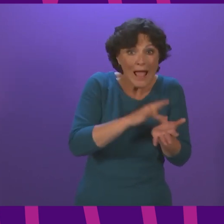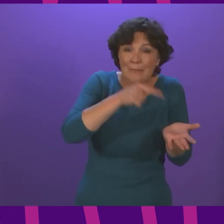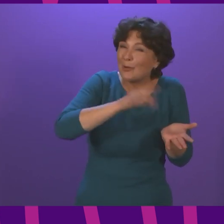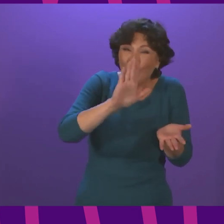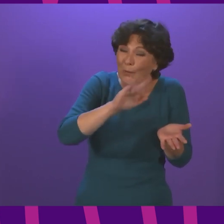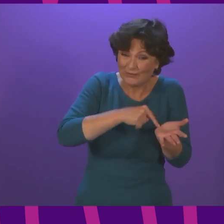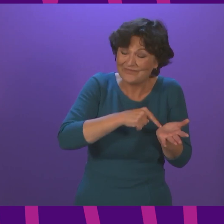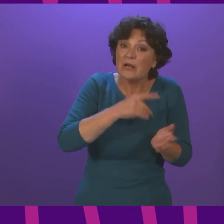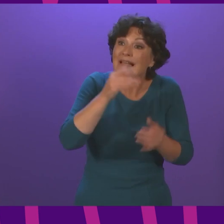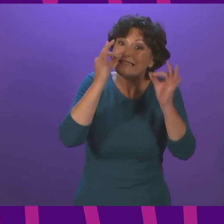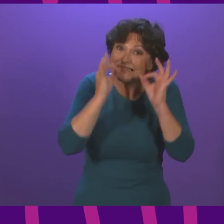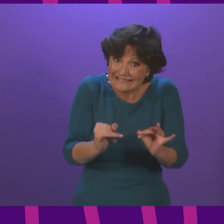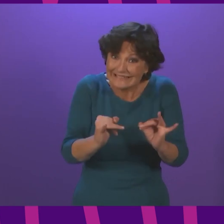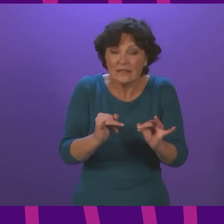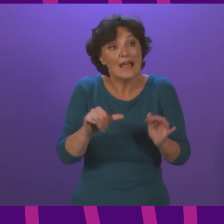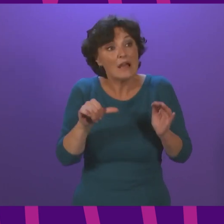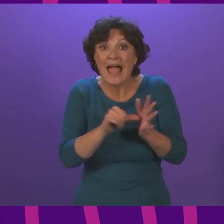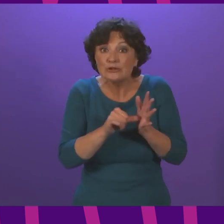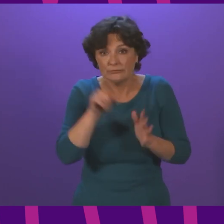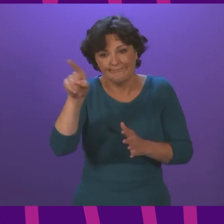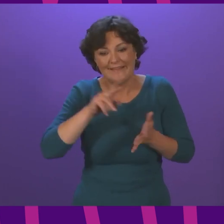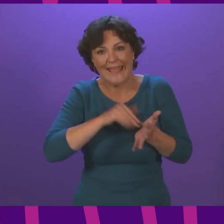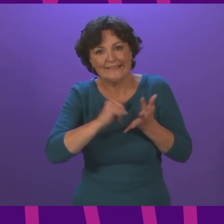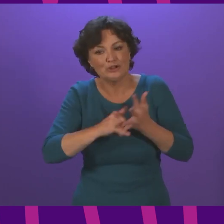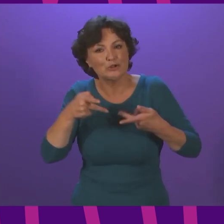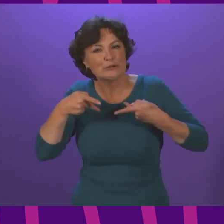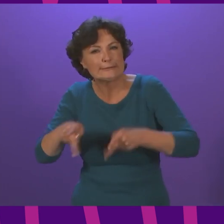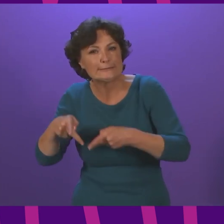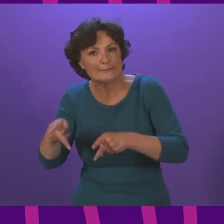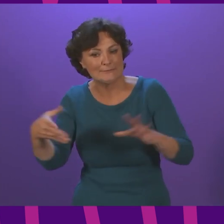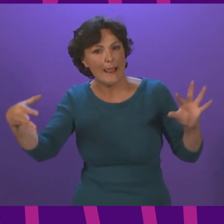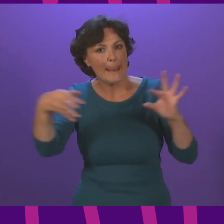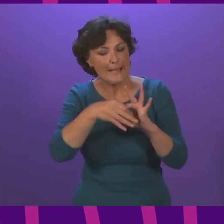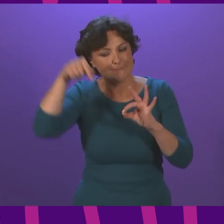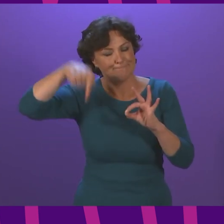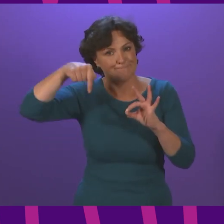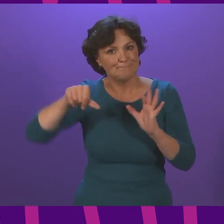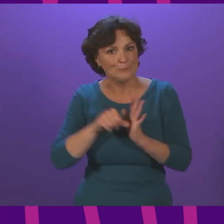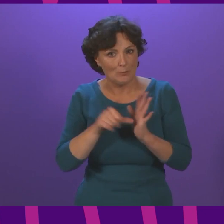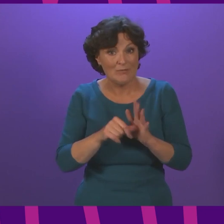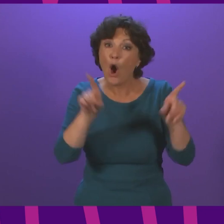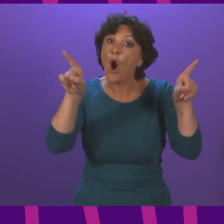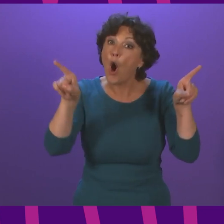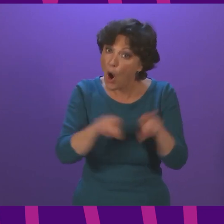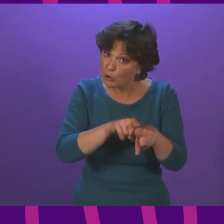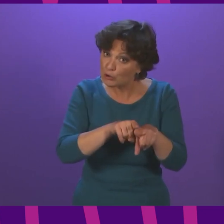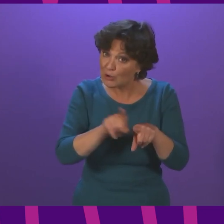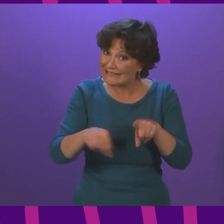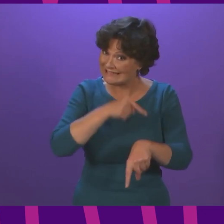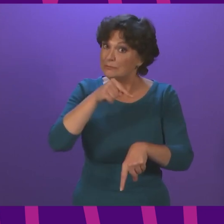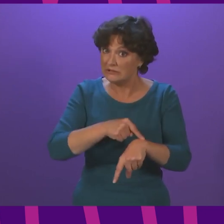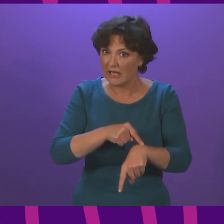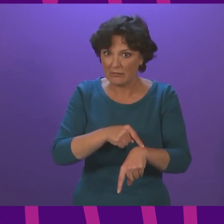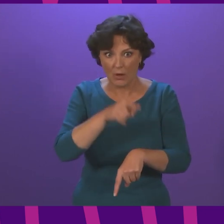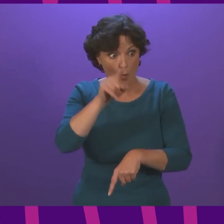with the NHS systems that it links to. Essentially, the high level of demand after